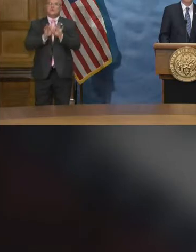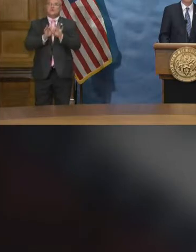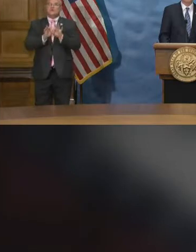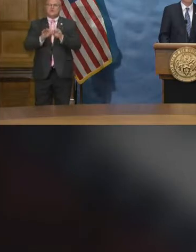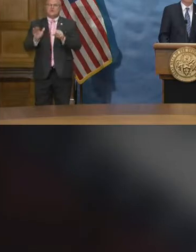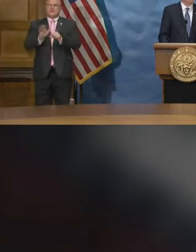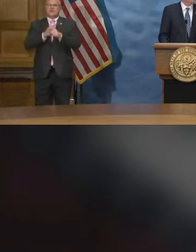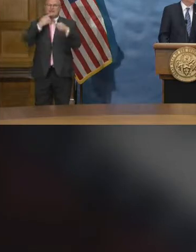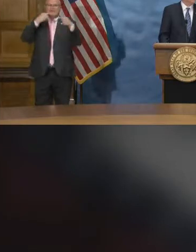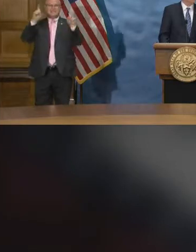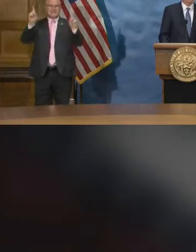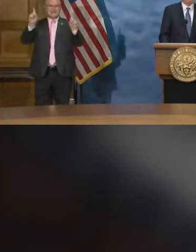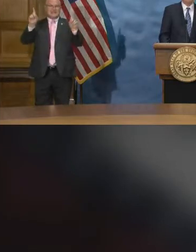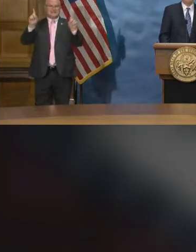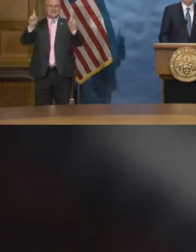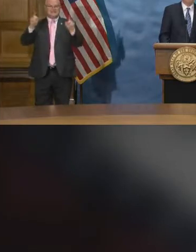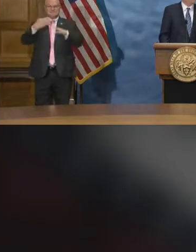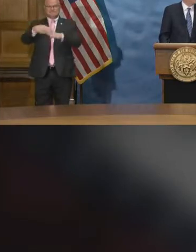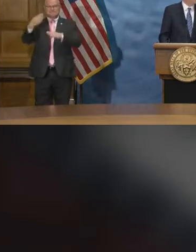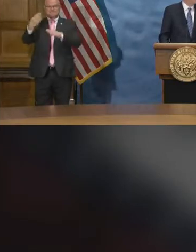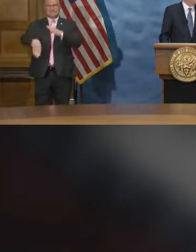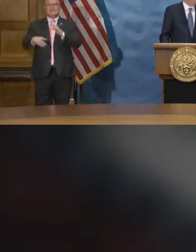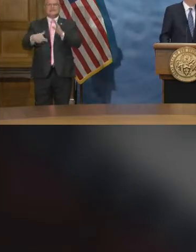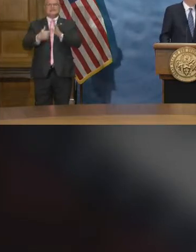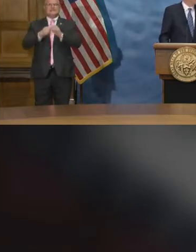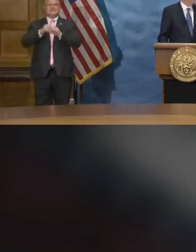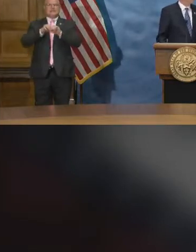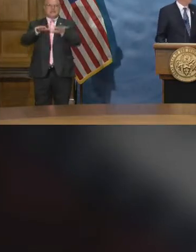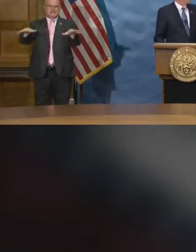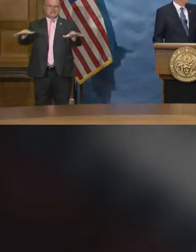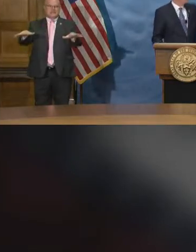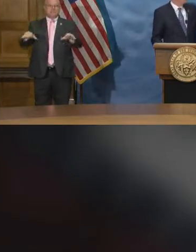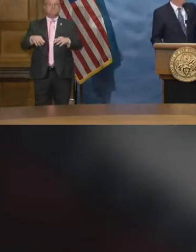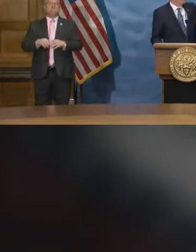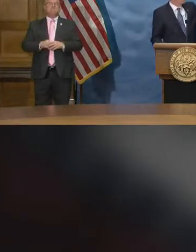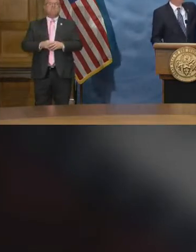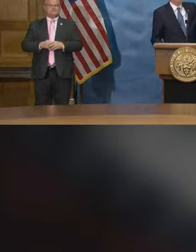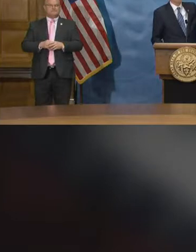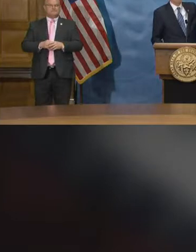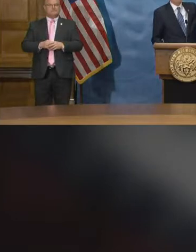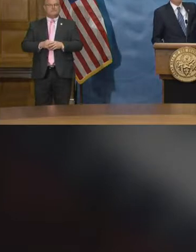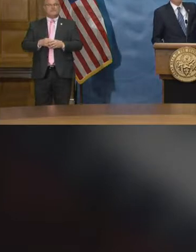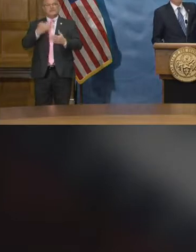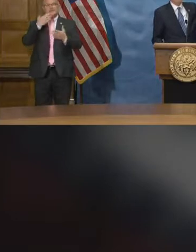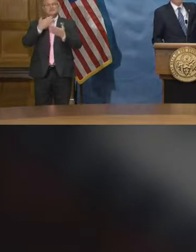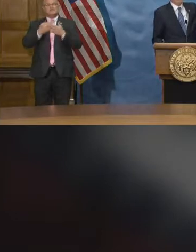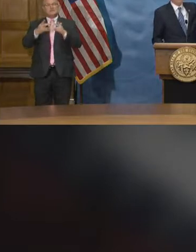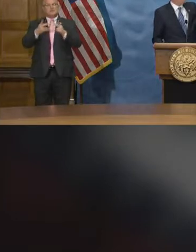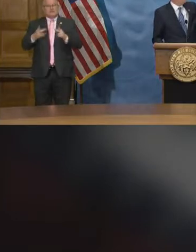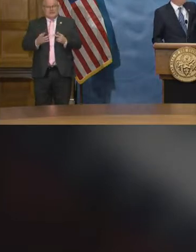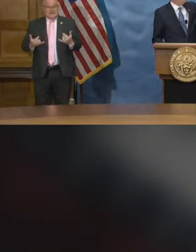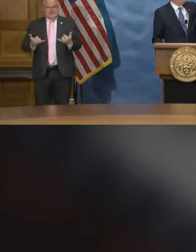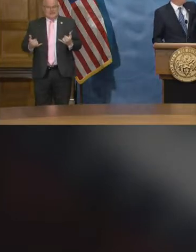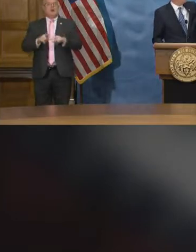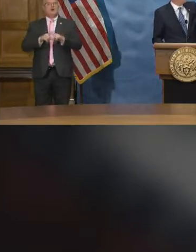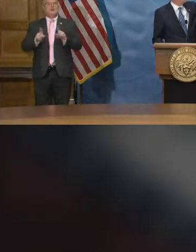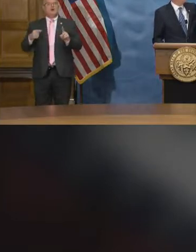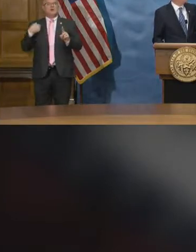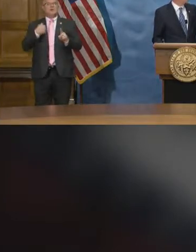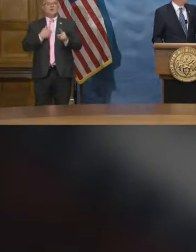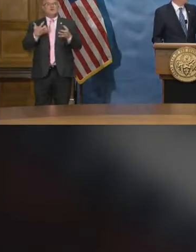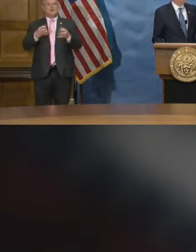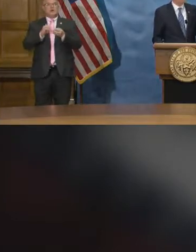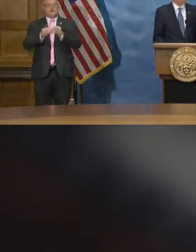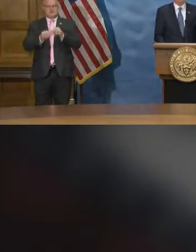our entire success in ending this pandemic. So it's a good place to be now, but we want that